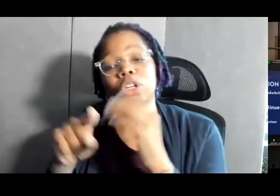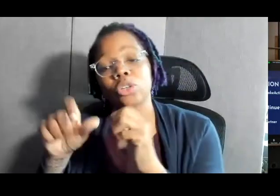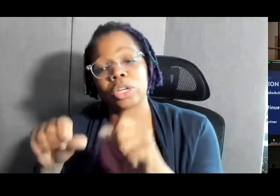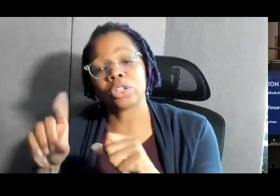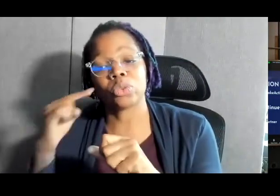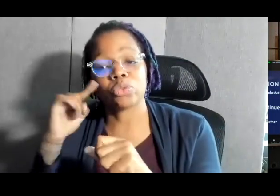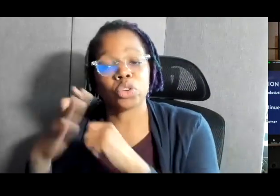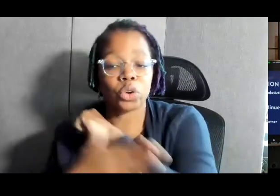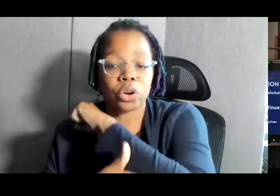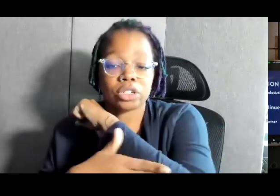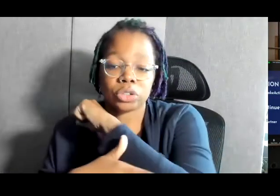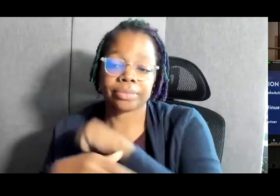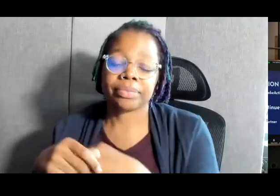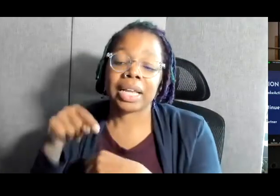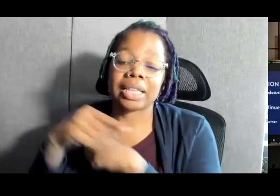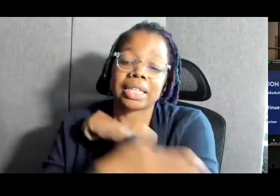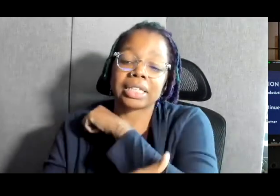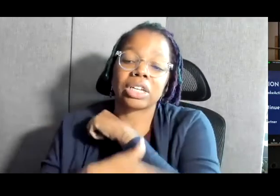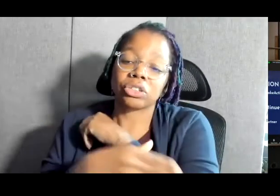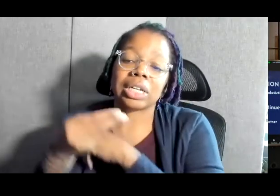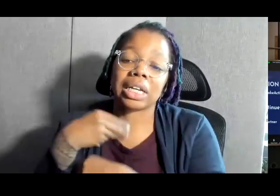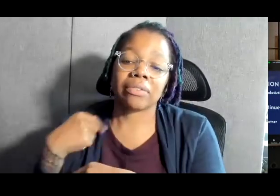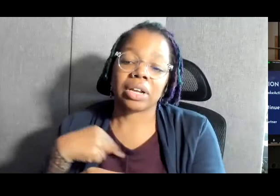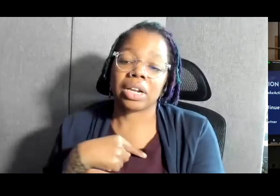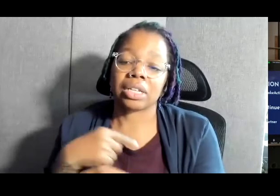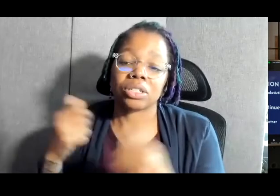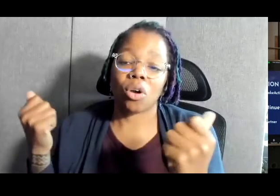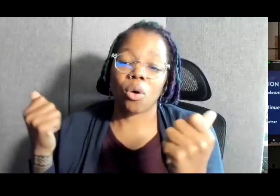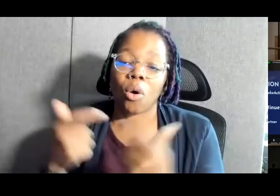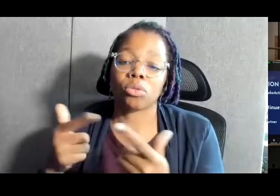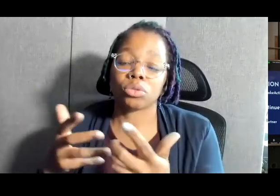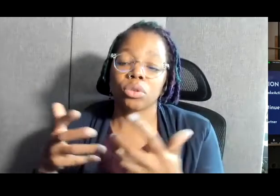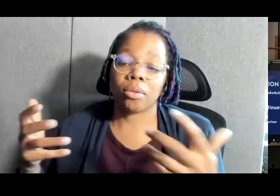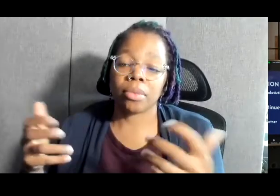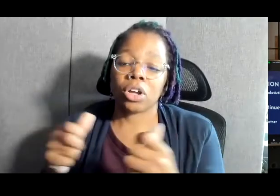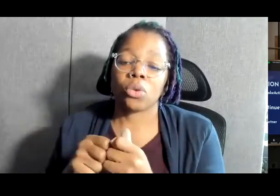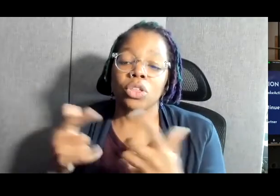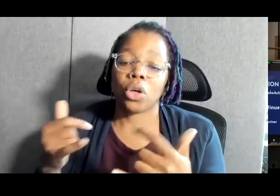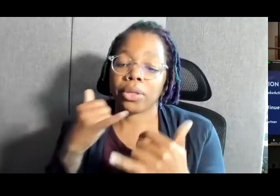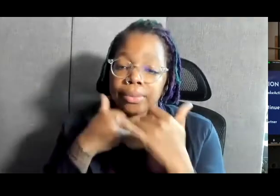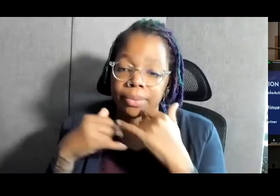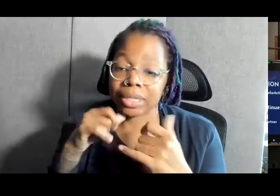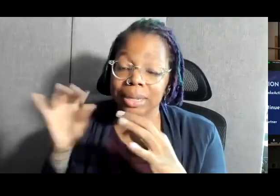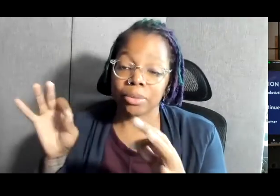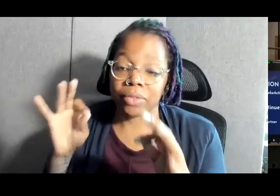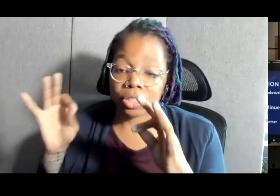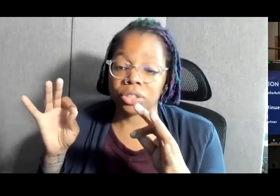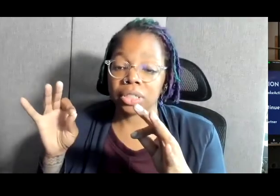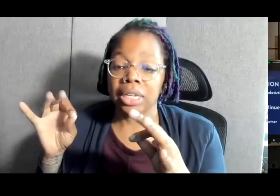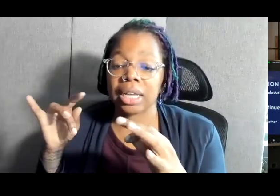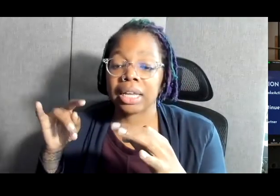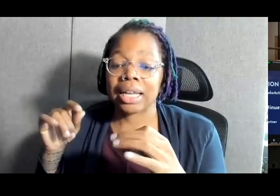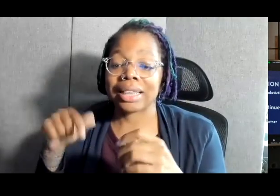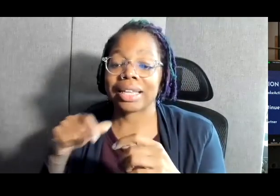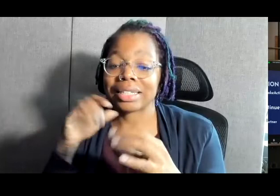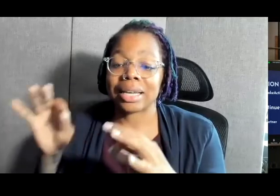country. This country has given all of us so much. With all of its blemishes and imperfections, this imperfect